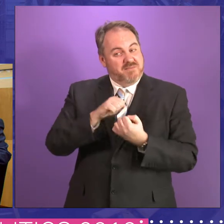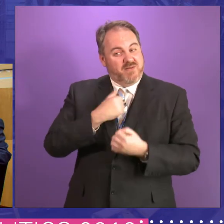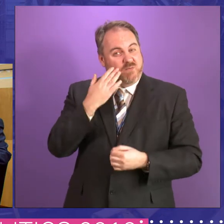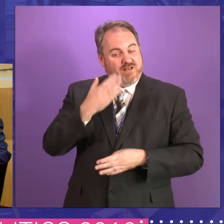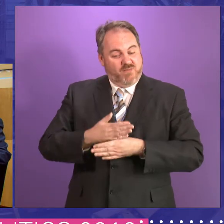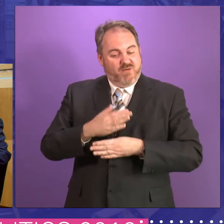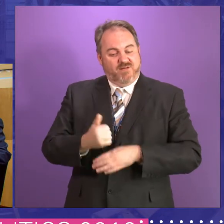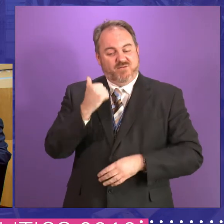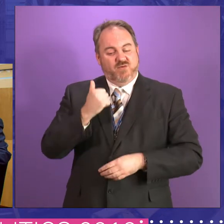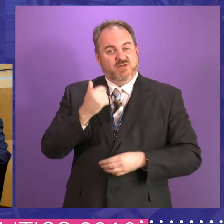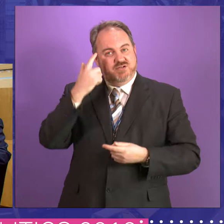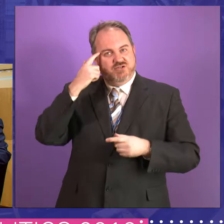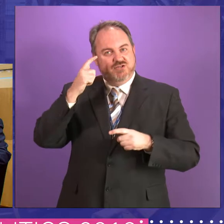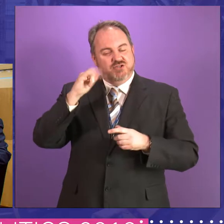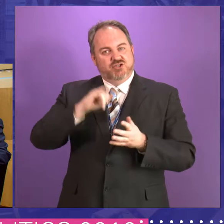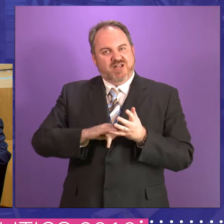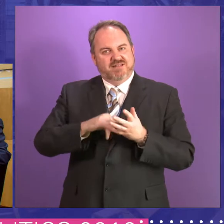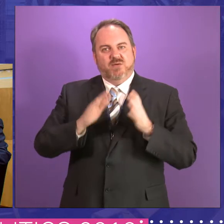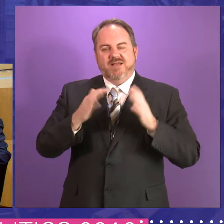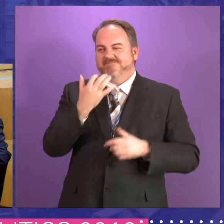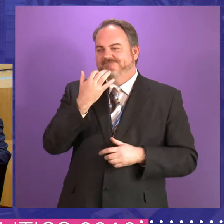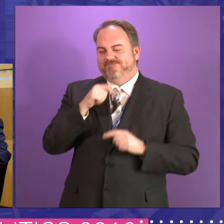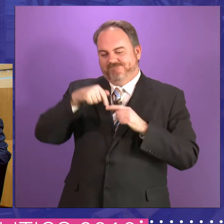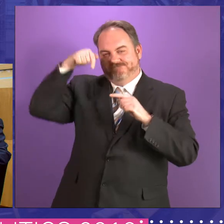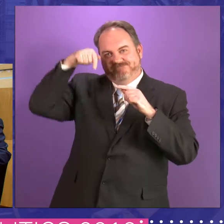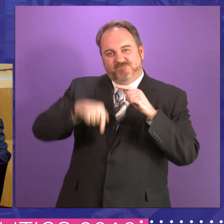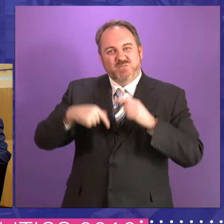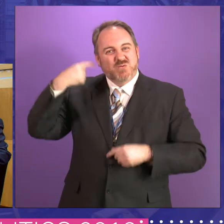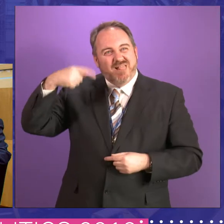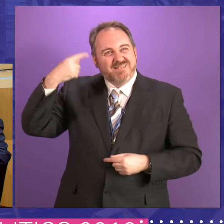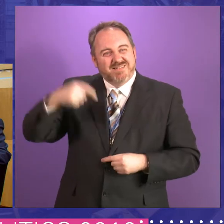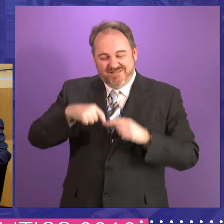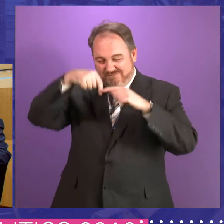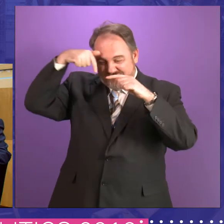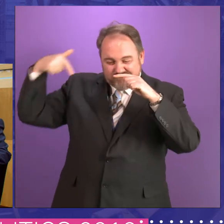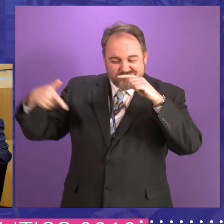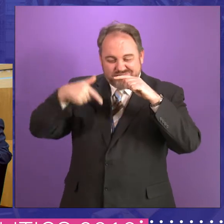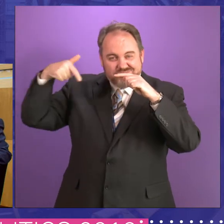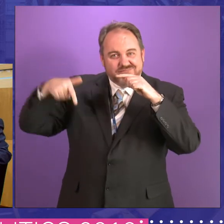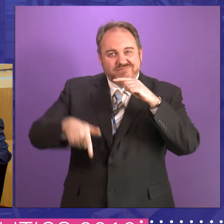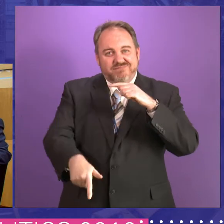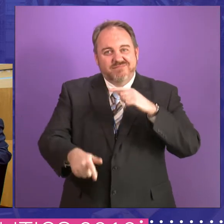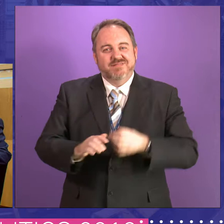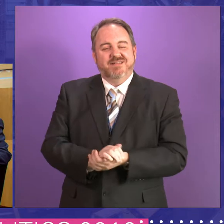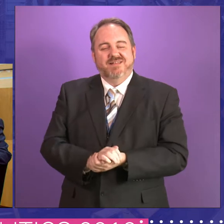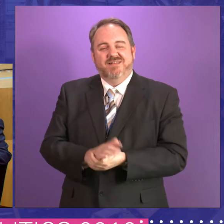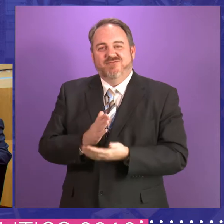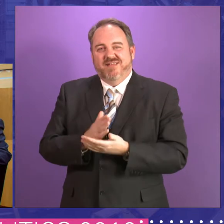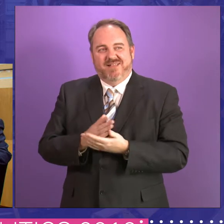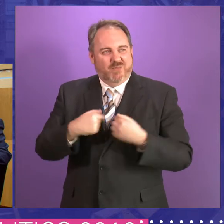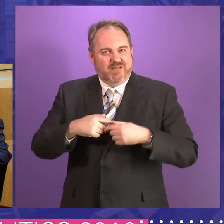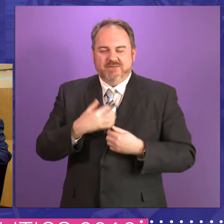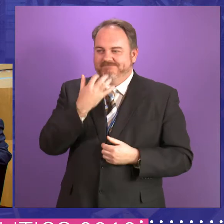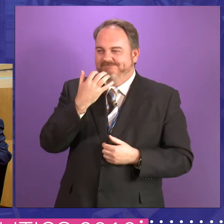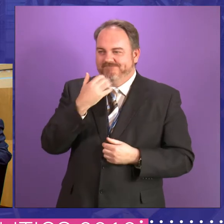we wanted to see the MPs, we had to go down to Westminster. There was a cross-party group on housing, and we had to all go